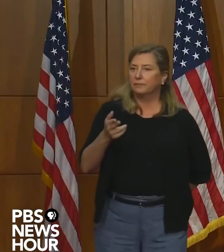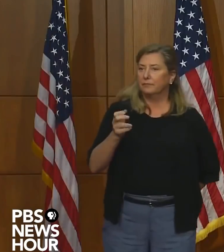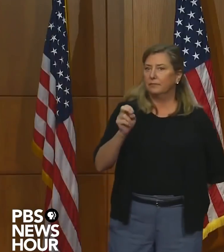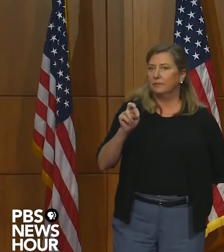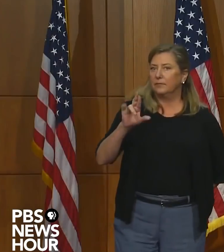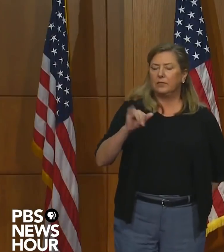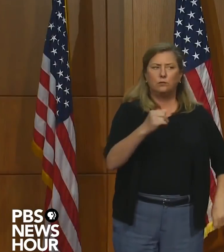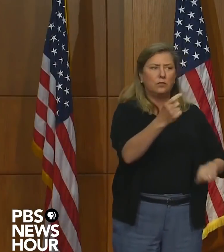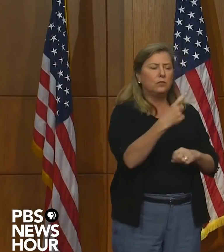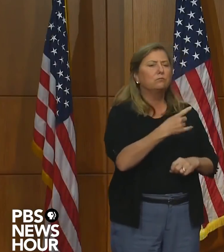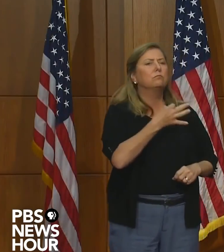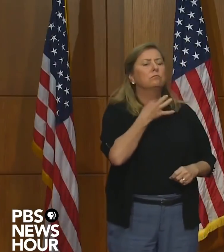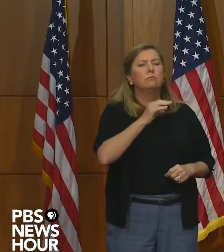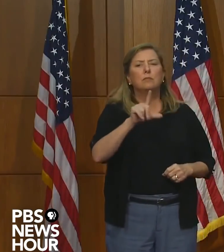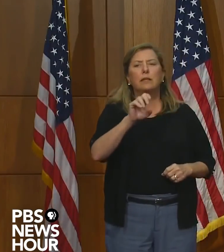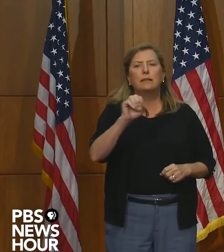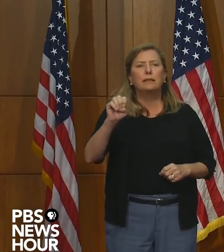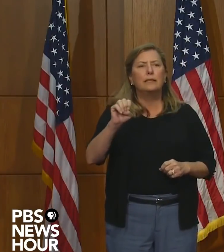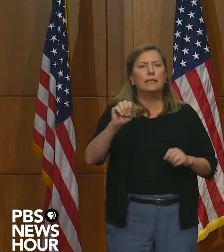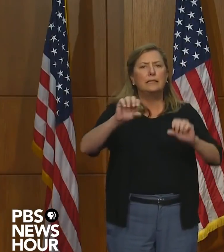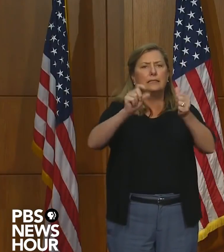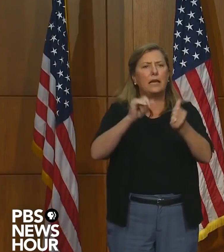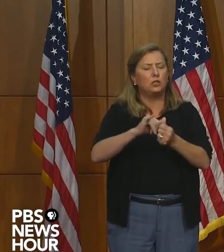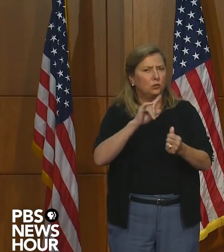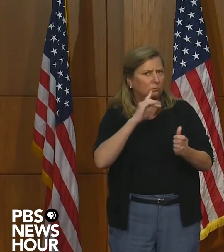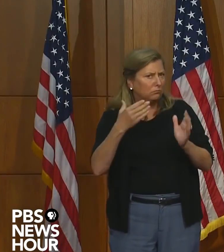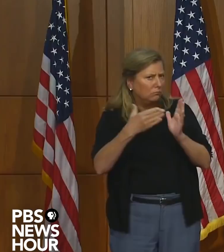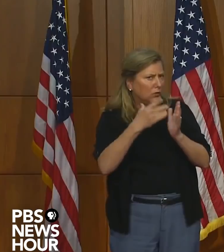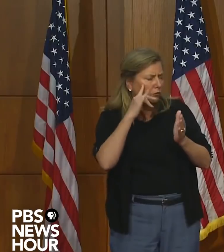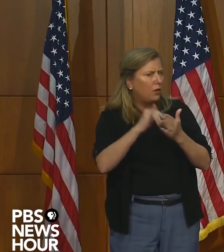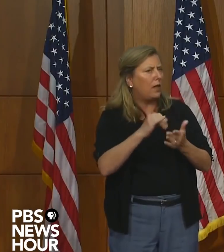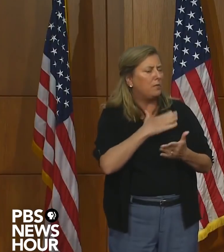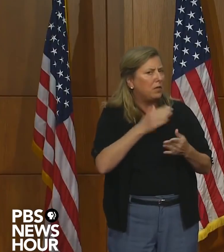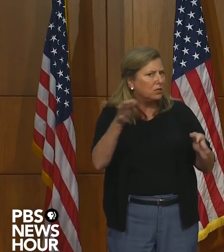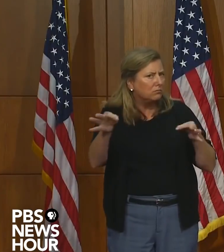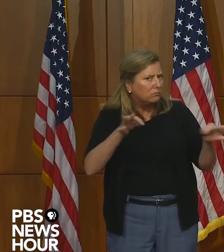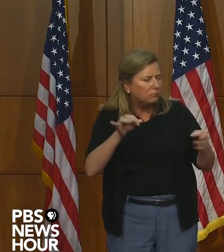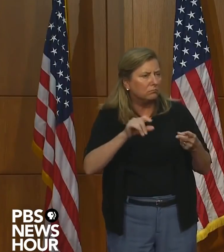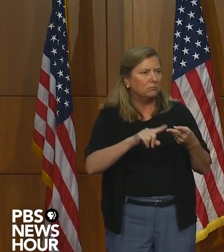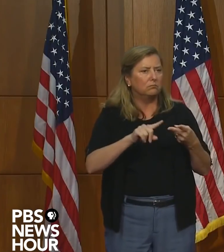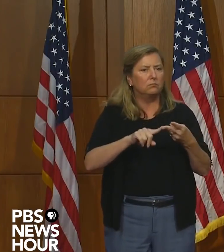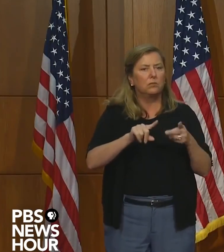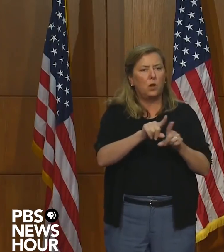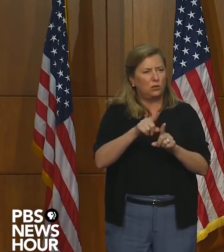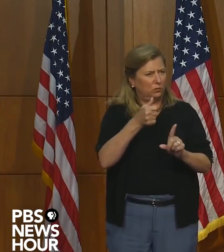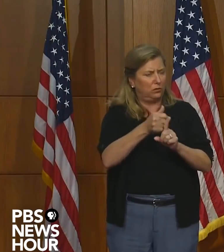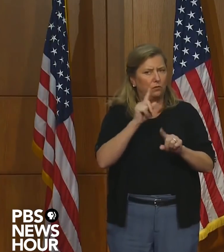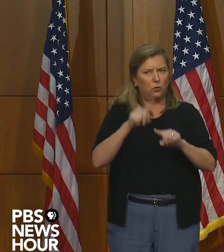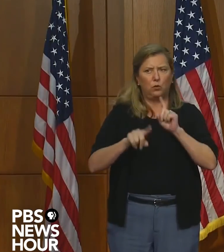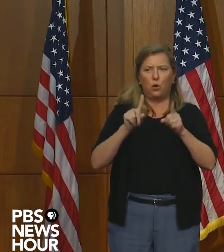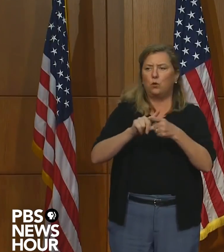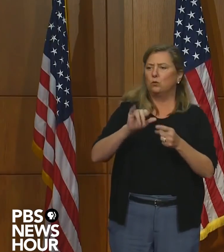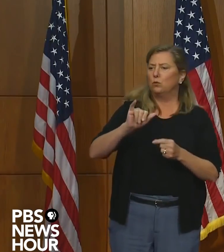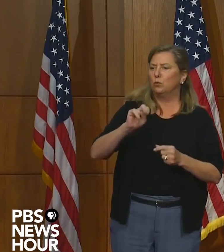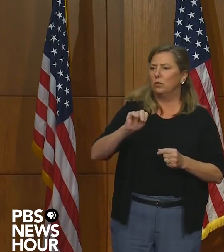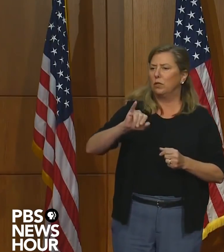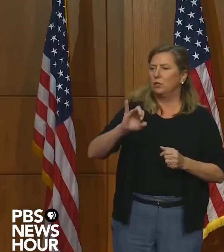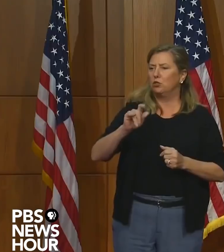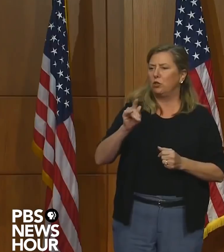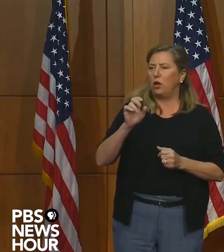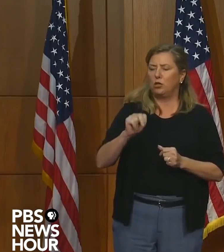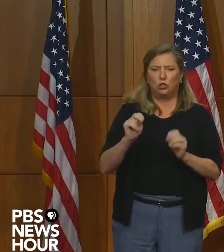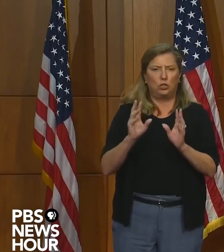The statute litigation and also can you talk about maybe not being able to be at that injunction hearing yesterday and kind of your thoughts on that?